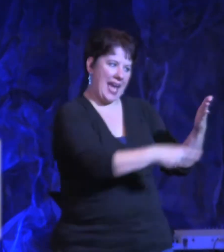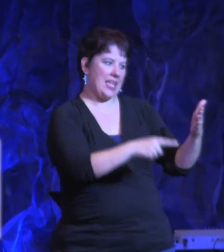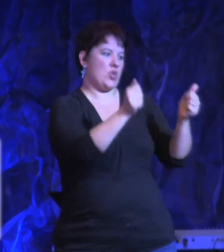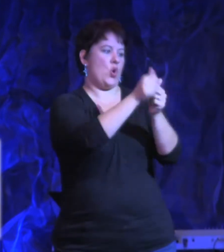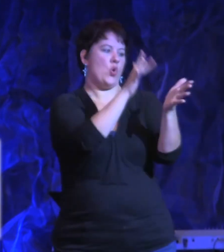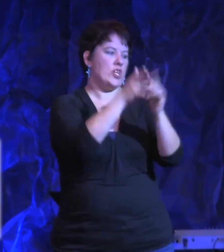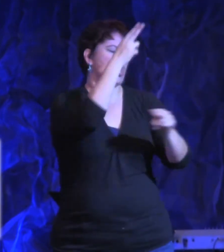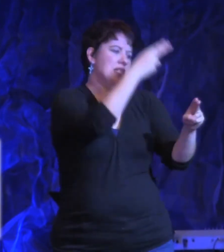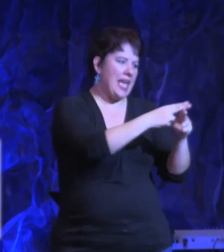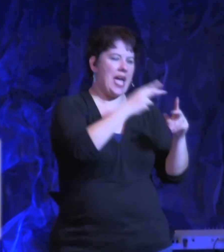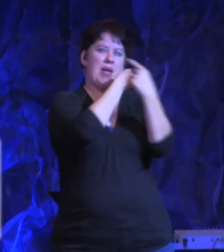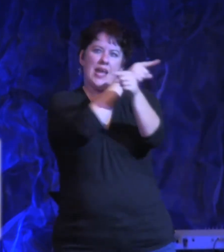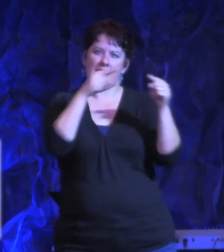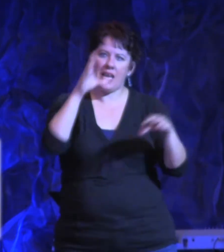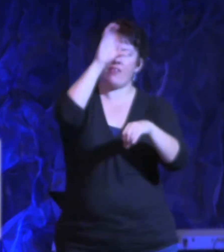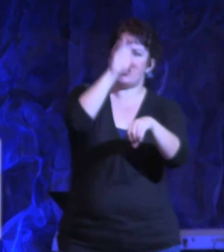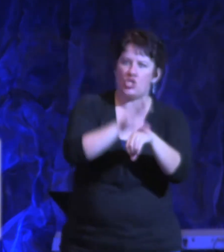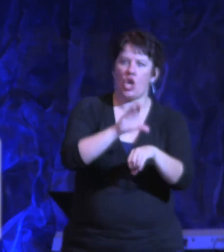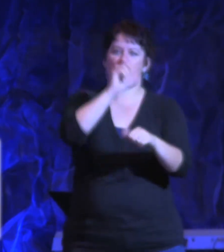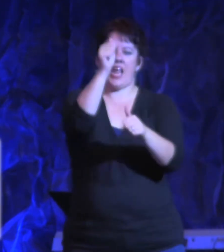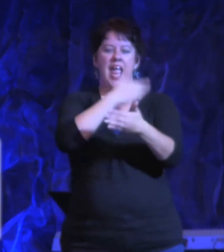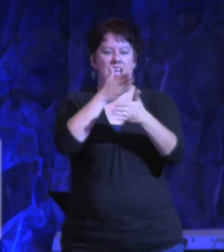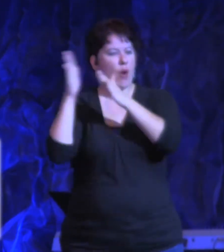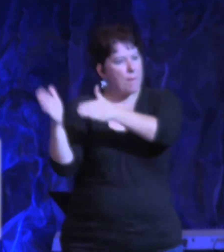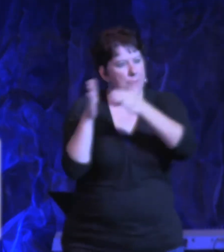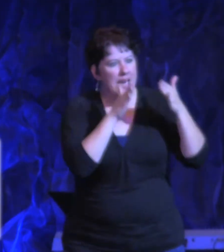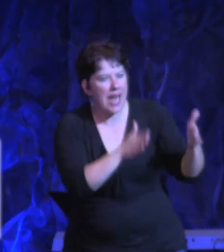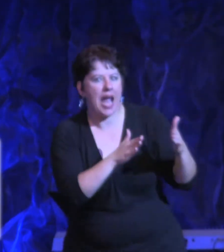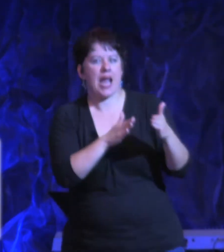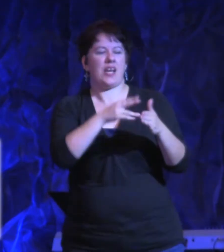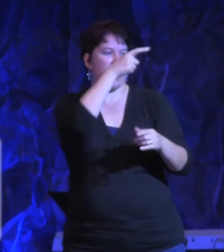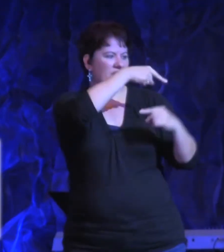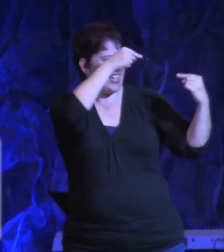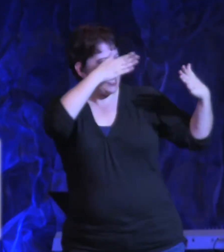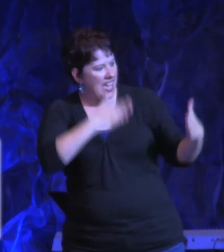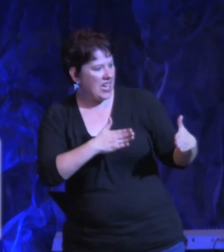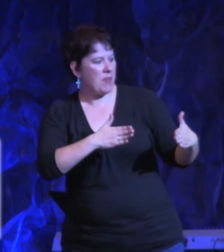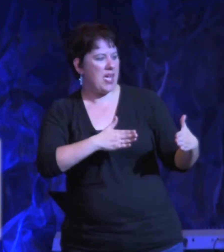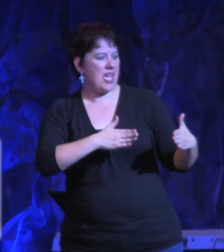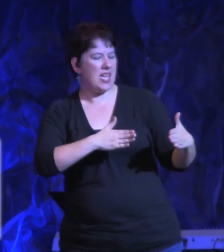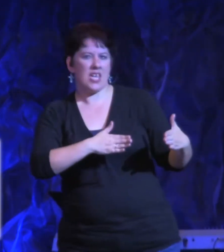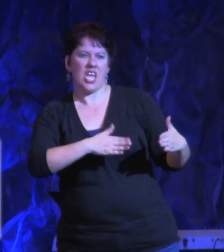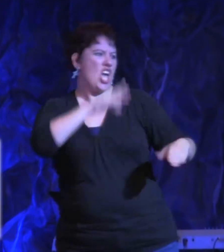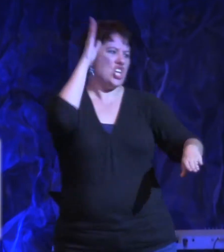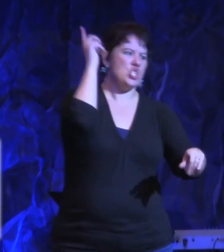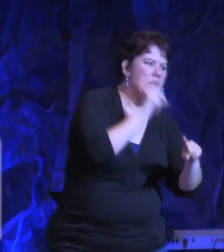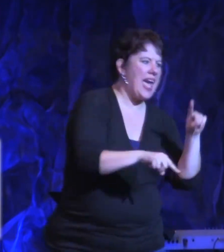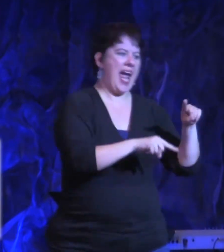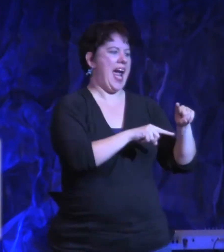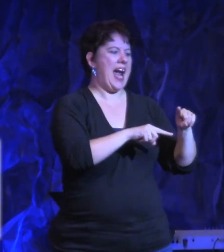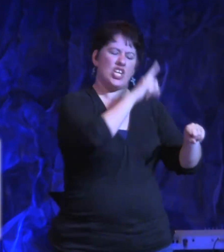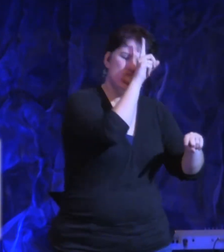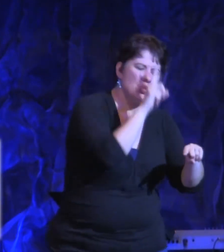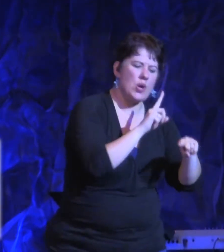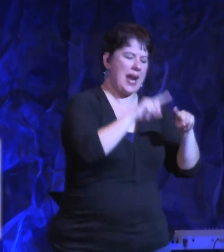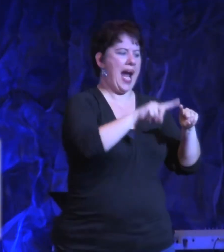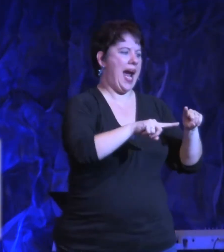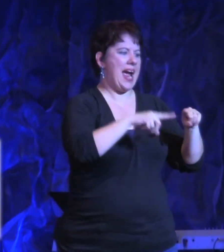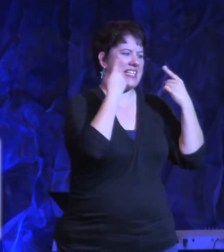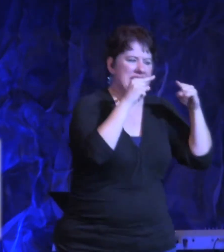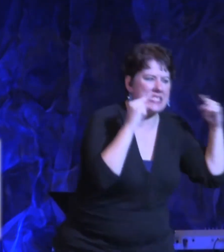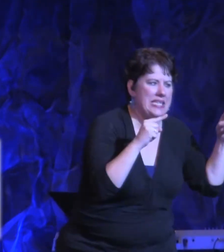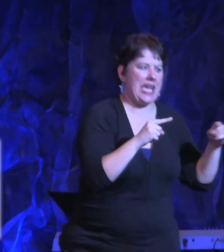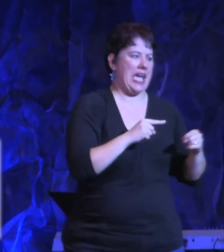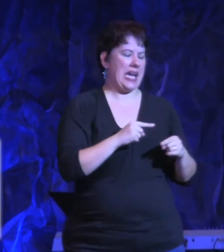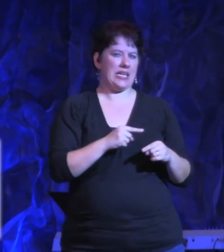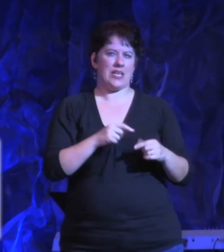over this church that every plan and tactic of the enemy, I forbid it from operating, I prohibit it from working over this place